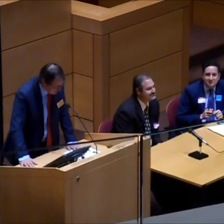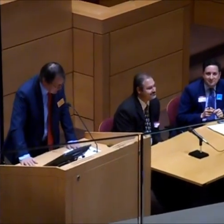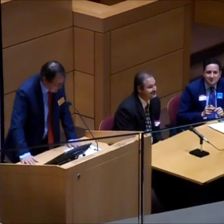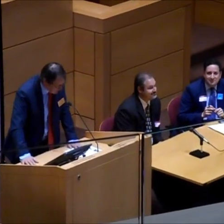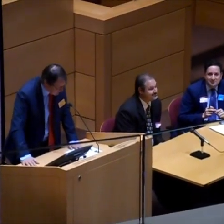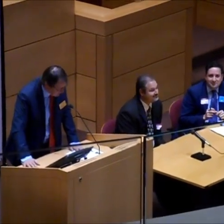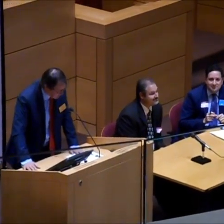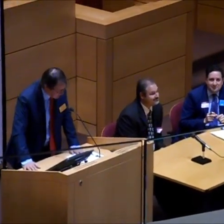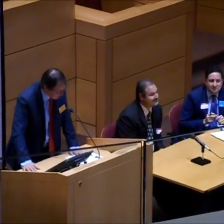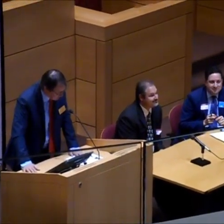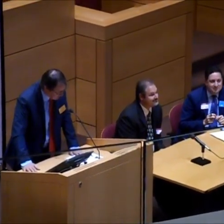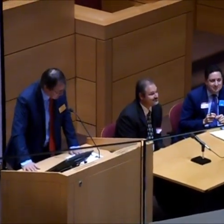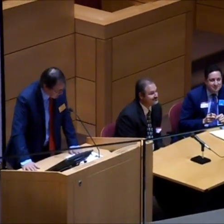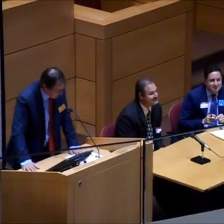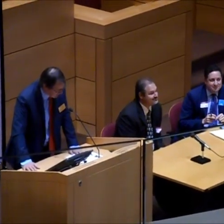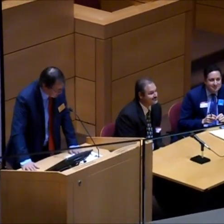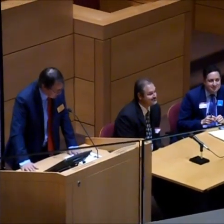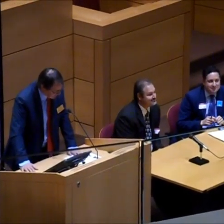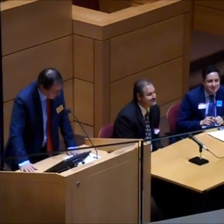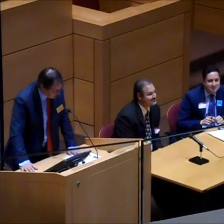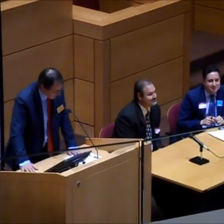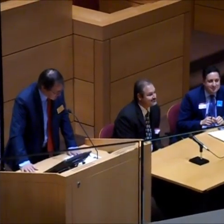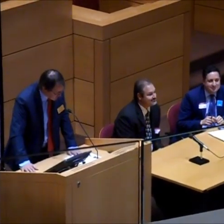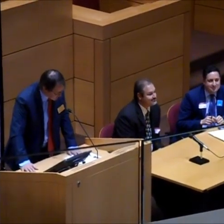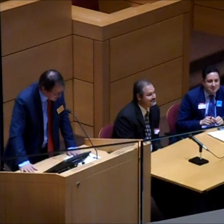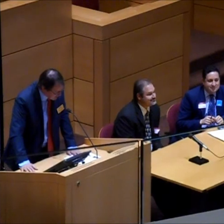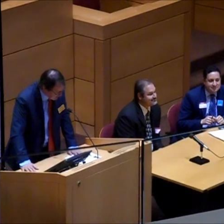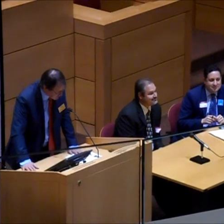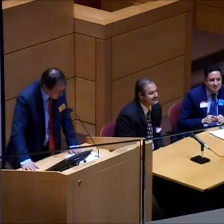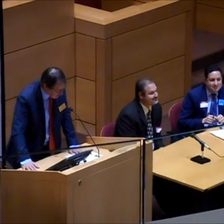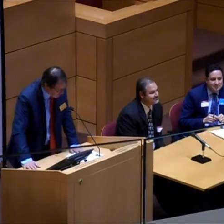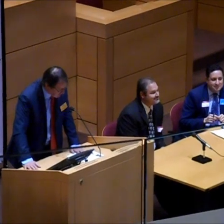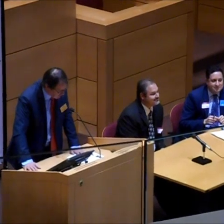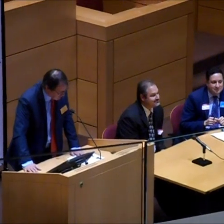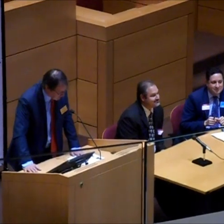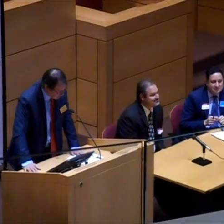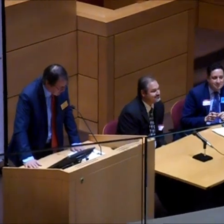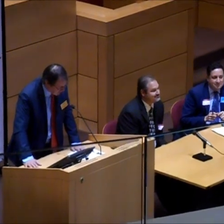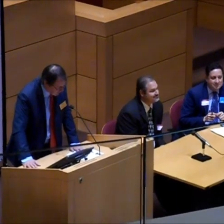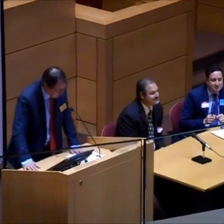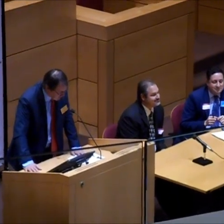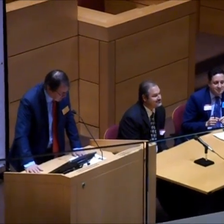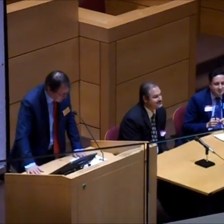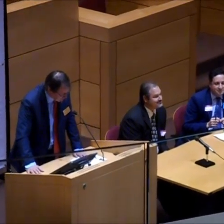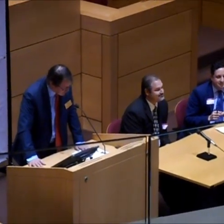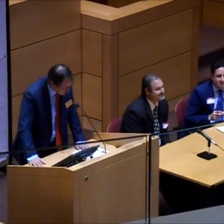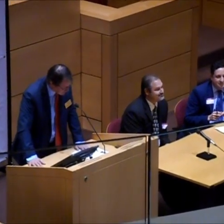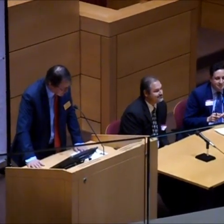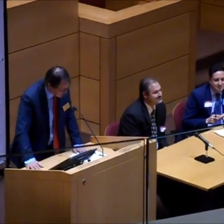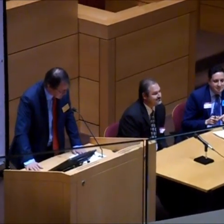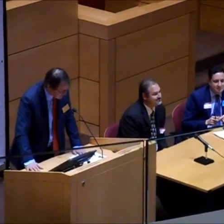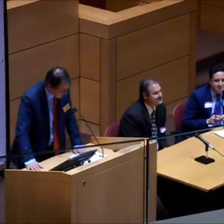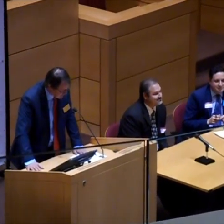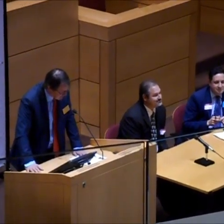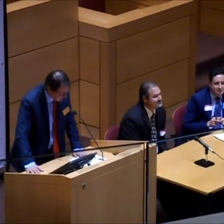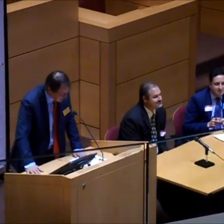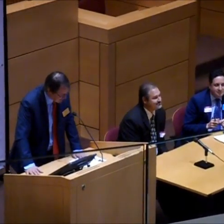deaf and hard of hearing people. Todd Morrison is also the co-founder of the Deaf Employment and Business Solutions, a company committed to